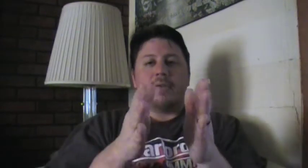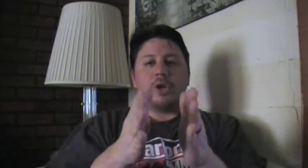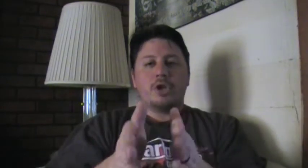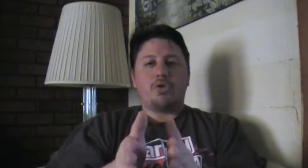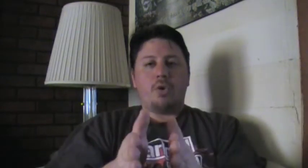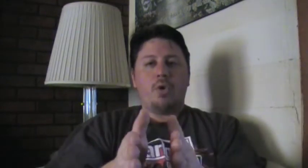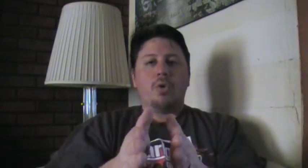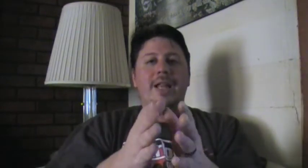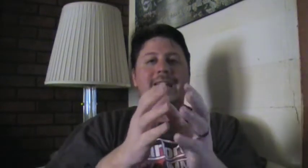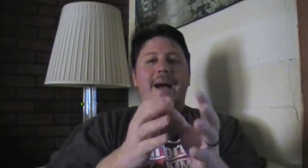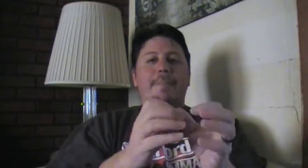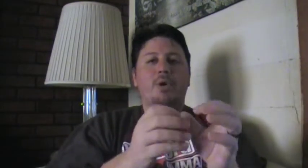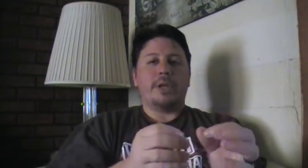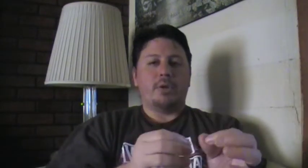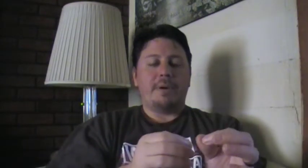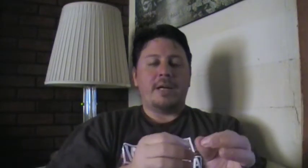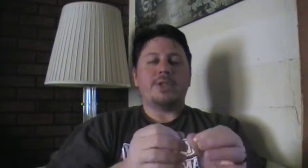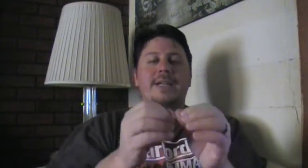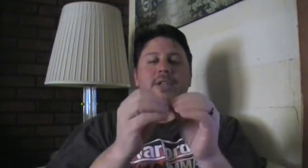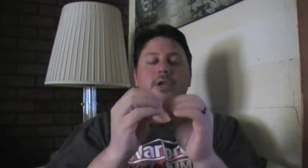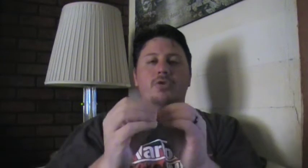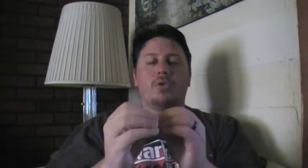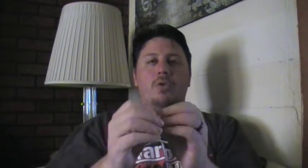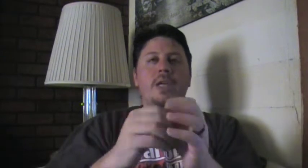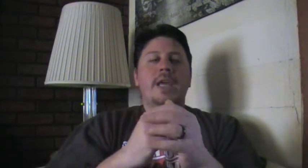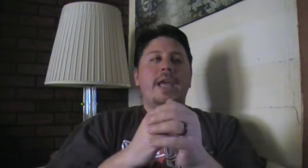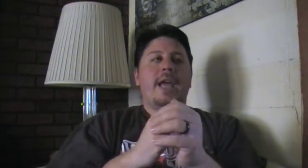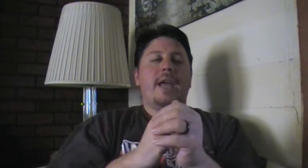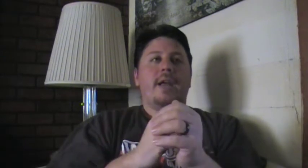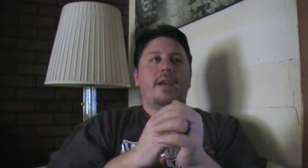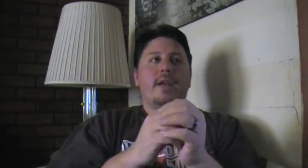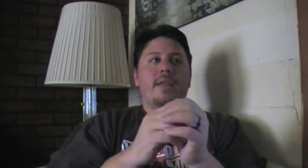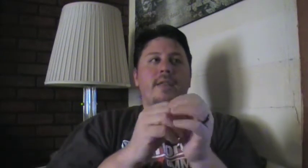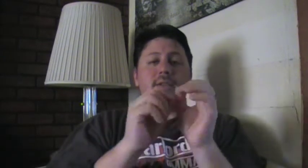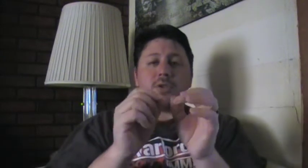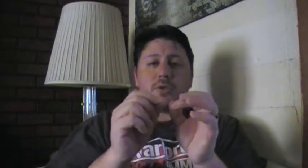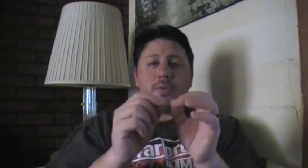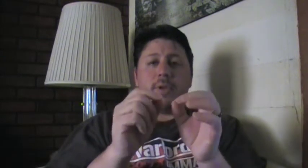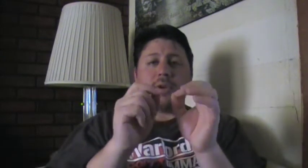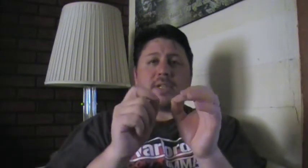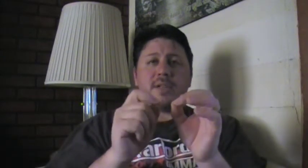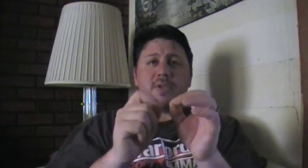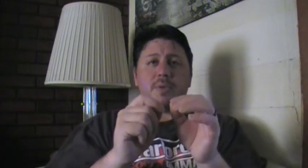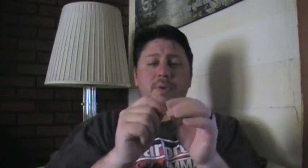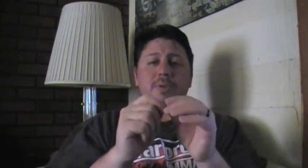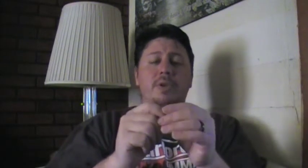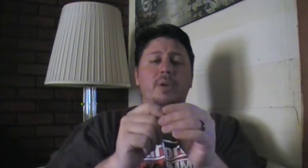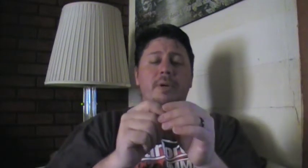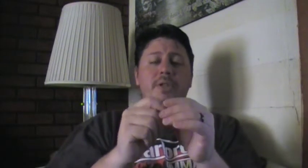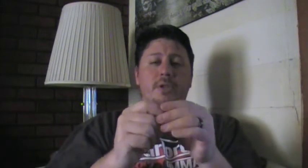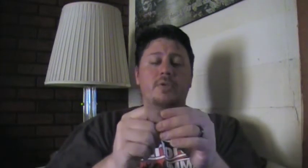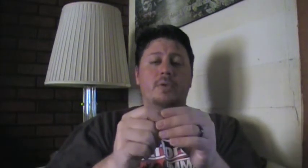control, not pulling your punch. It's control. And this is true. There is a difference between pulling your punch and controlling.